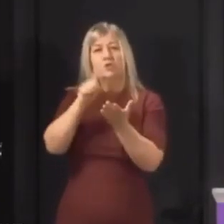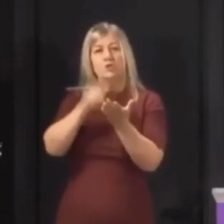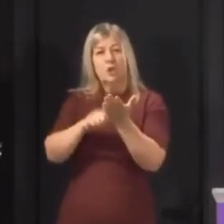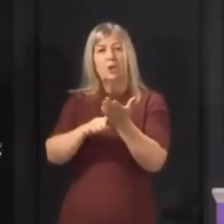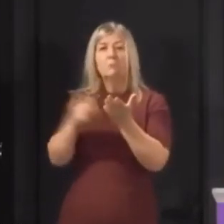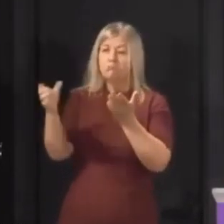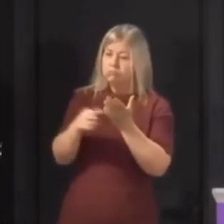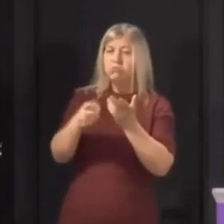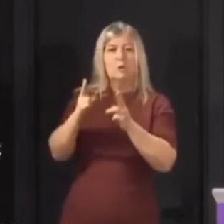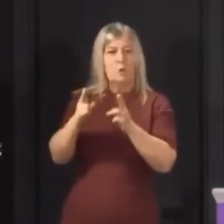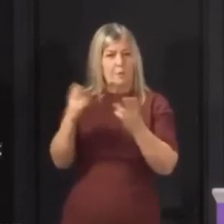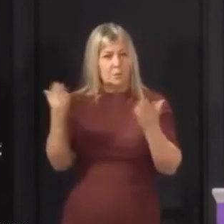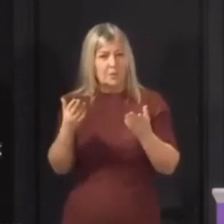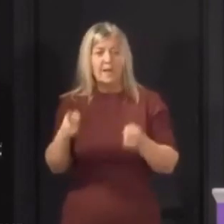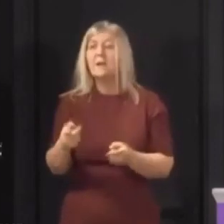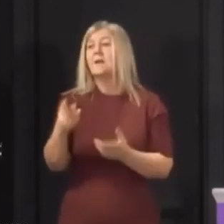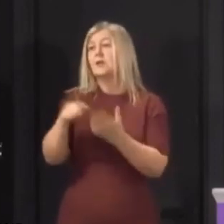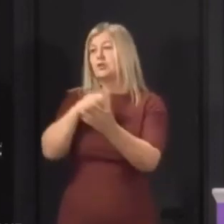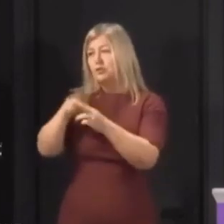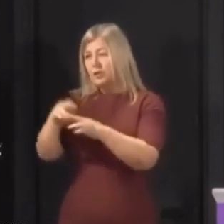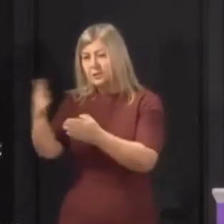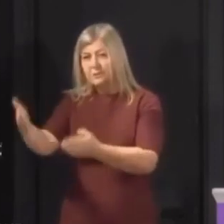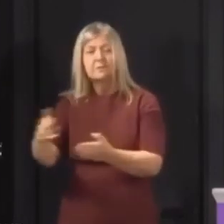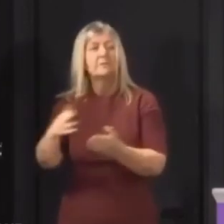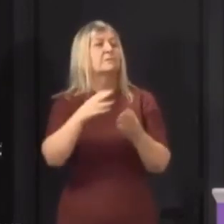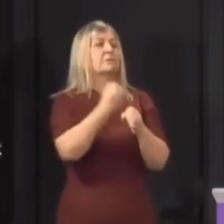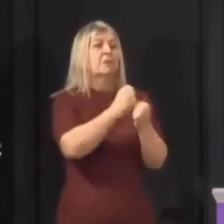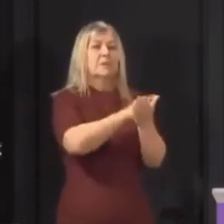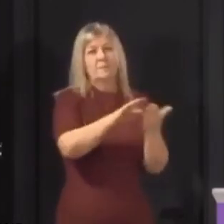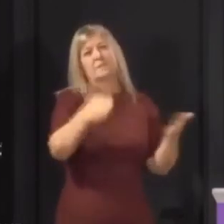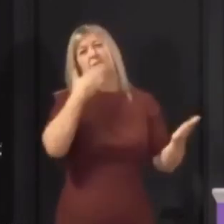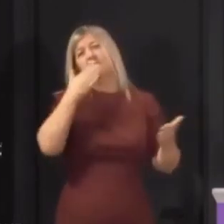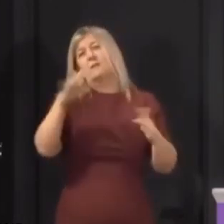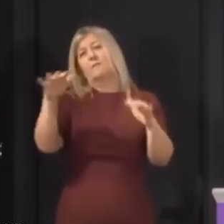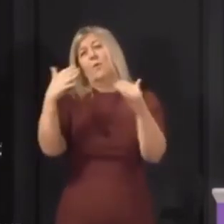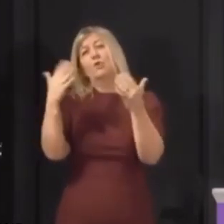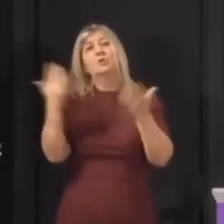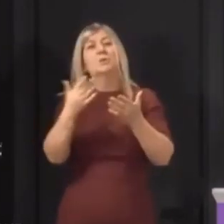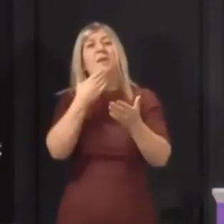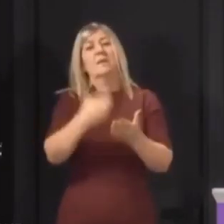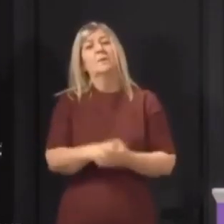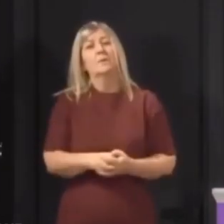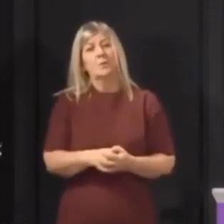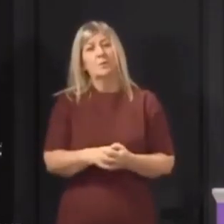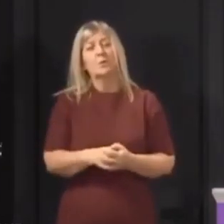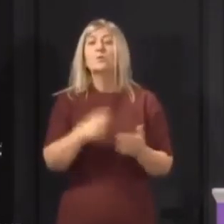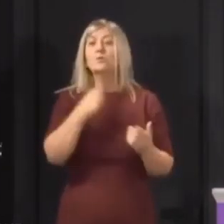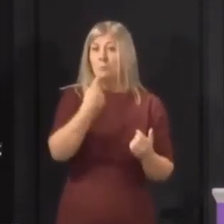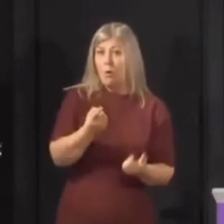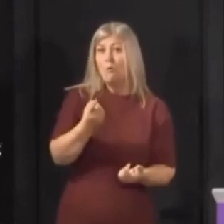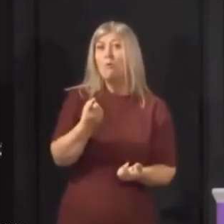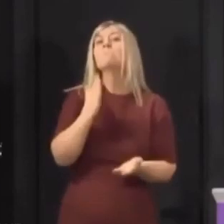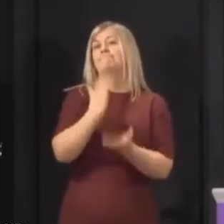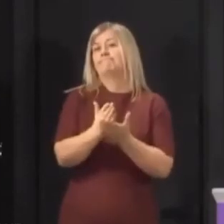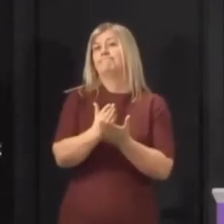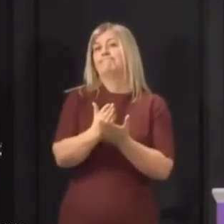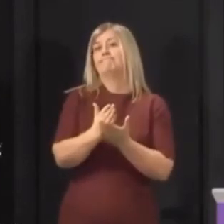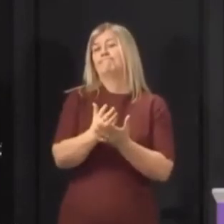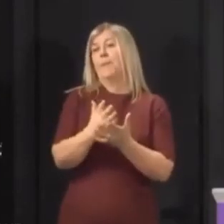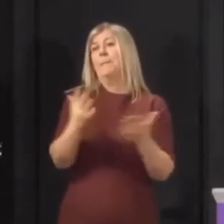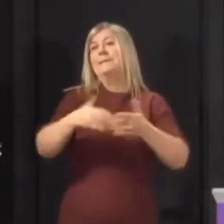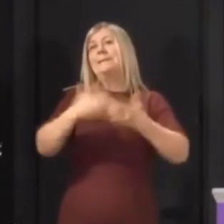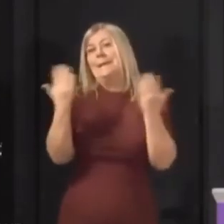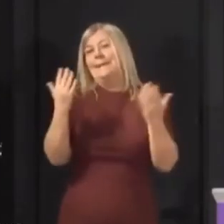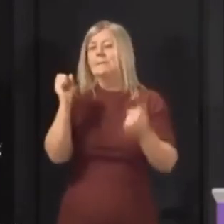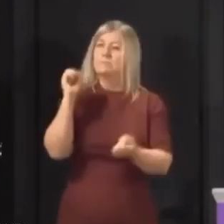keep each other apart. We still have to wear a mask. You still have to sanitise your hands. You still have to look after each other. Pull on your emotional life jacket